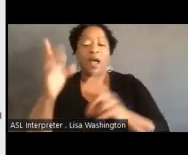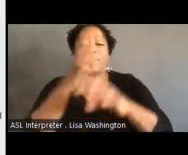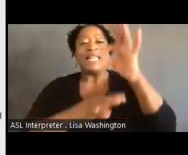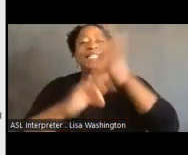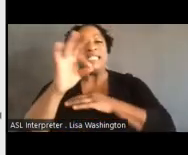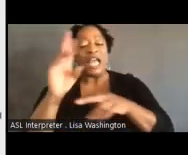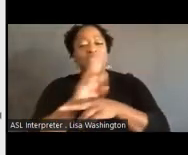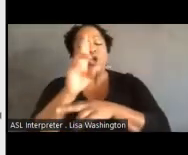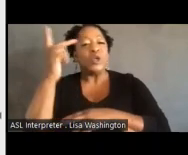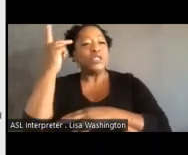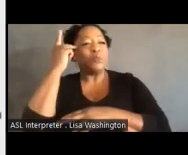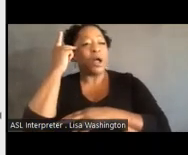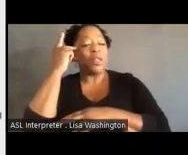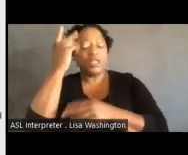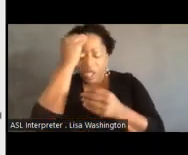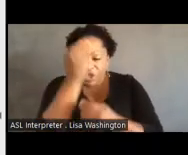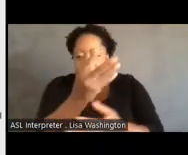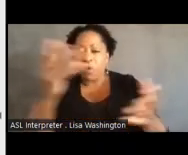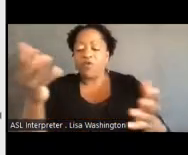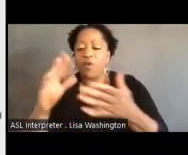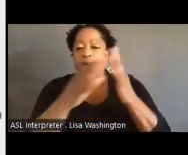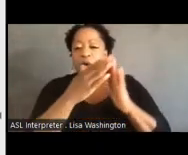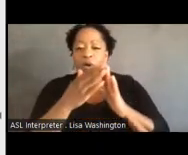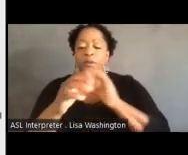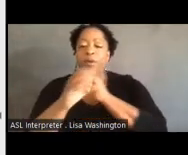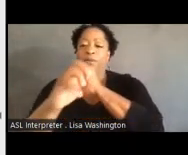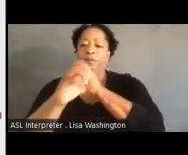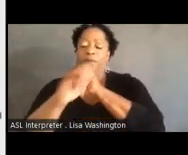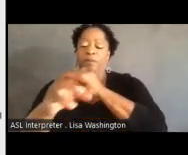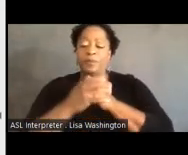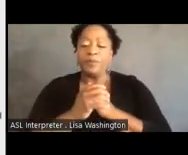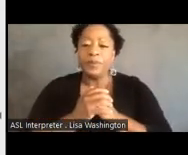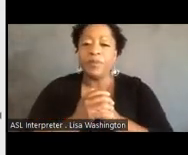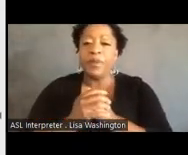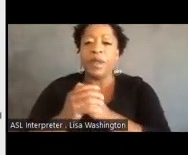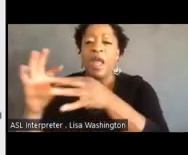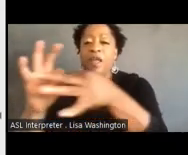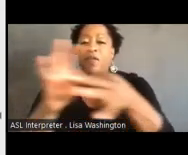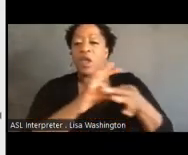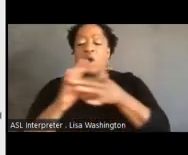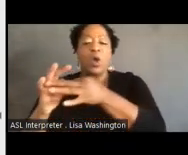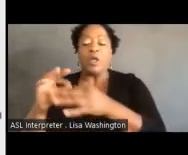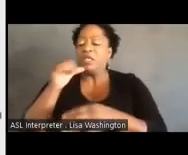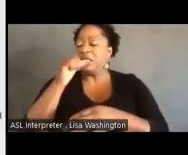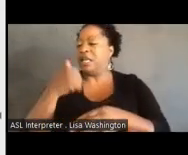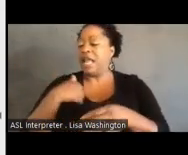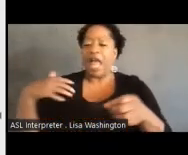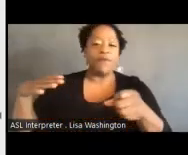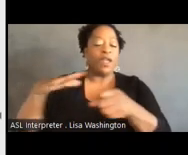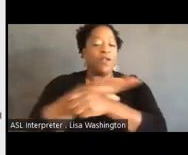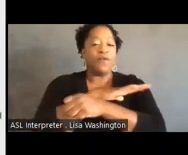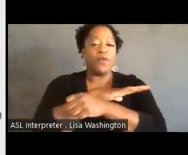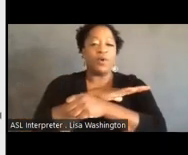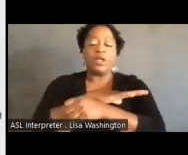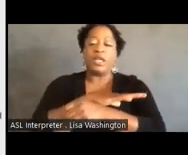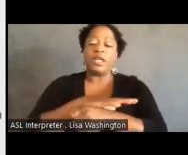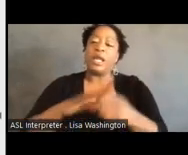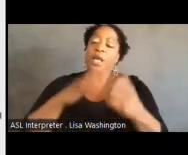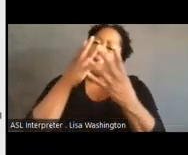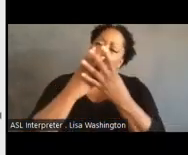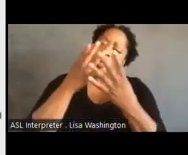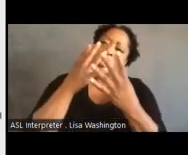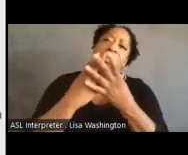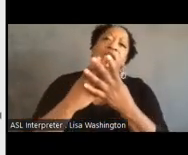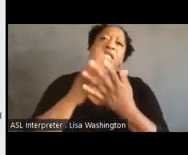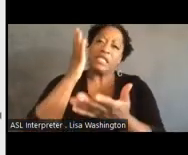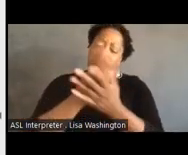inform the campaign. The coalition never had a completely prison industrial complex abolitionist